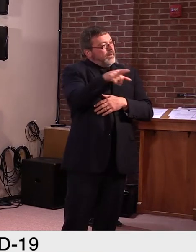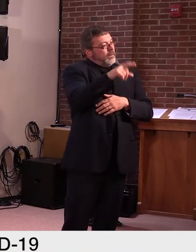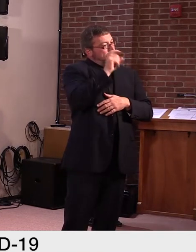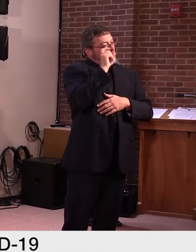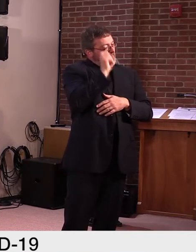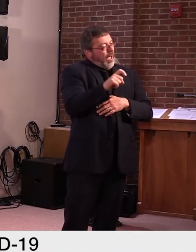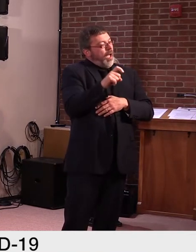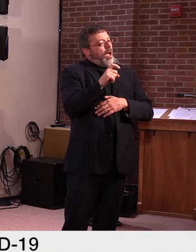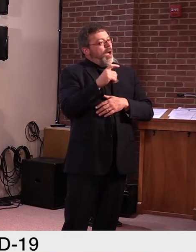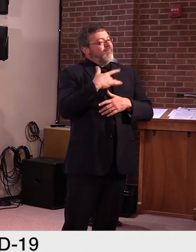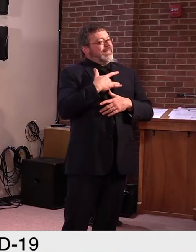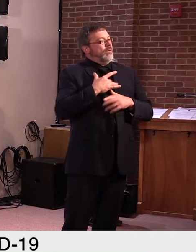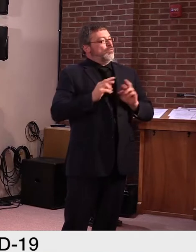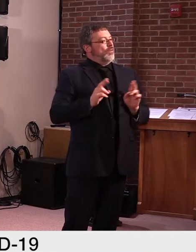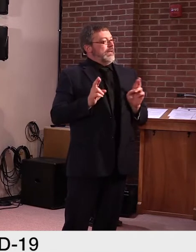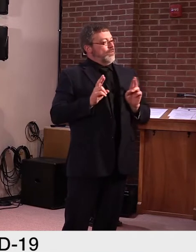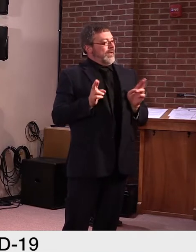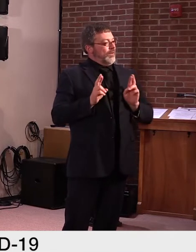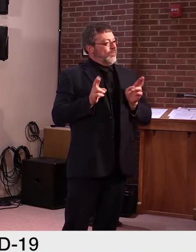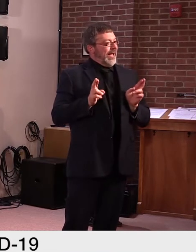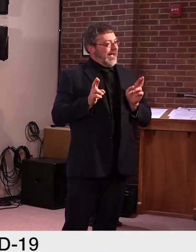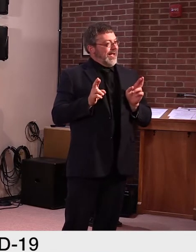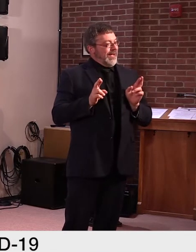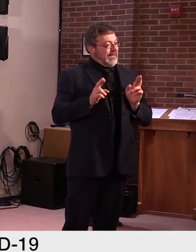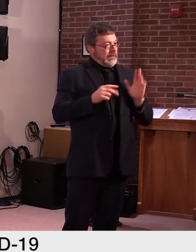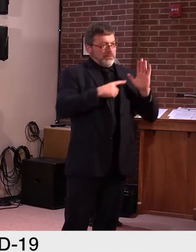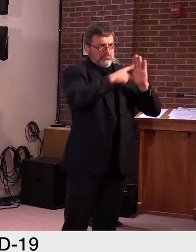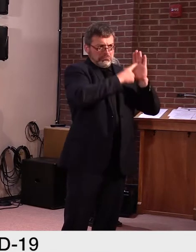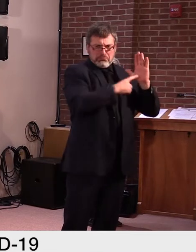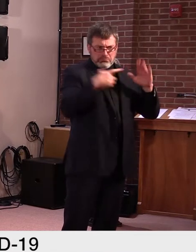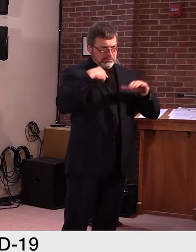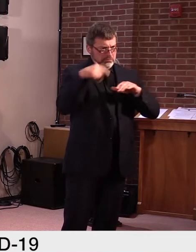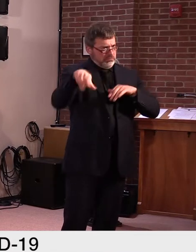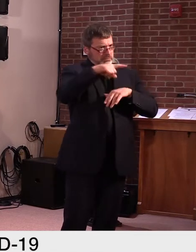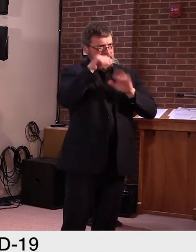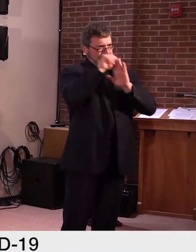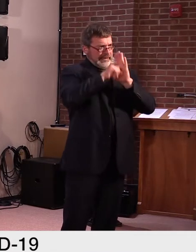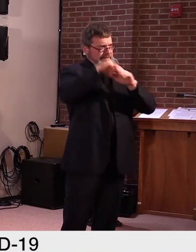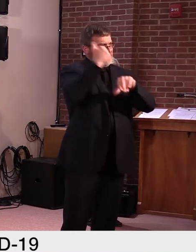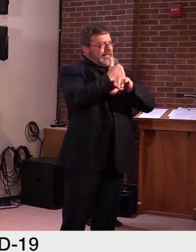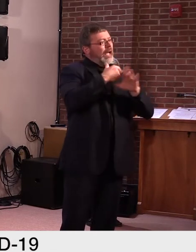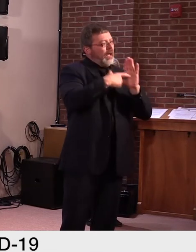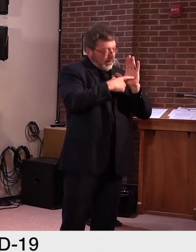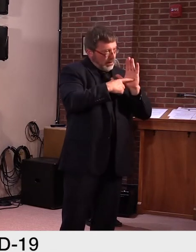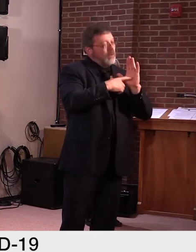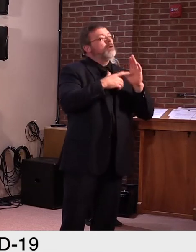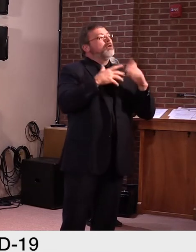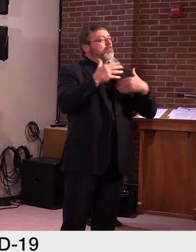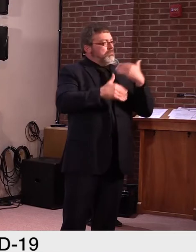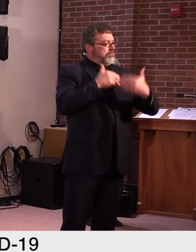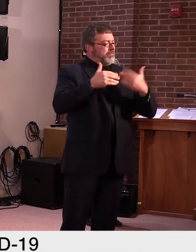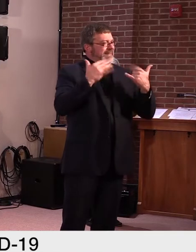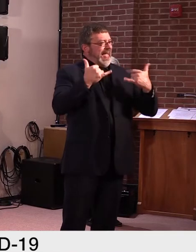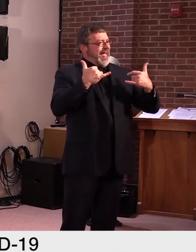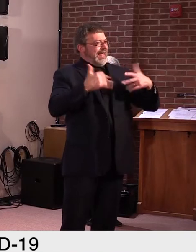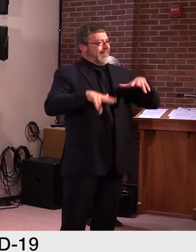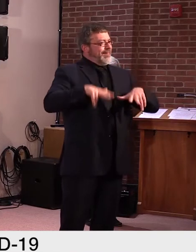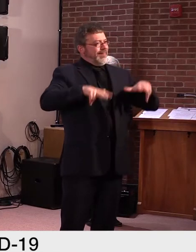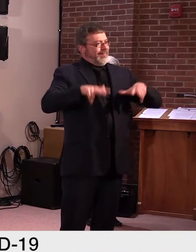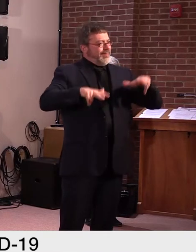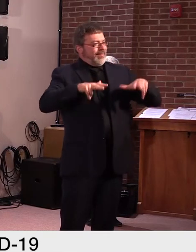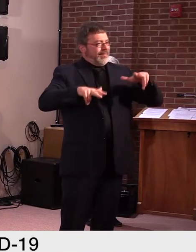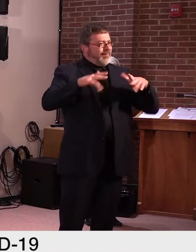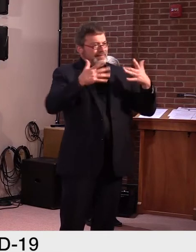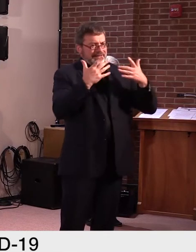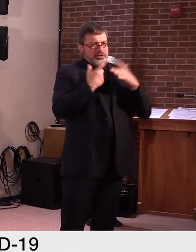uh, that we make when we publish guidance, but the actual practical application of the guidance needs to be, uh, implemented. And I think, um, I